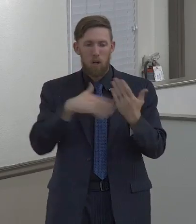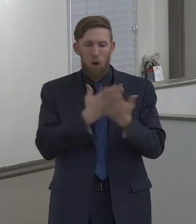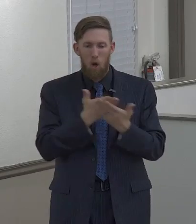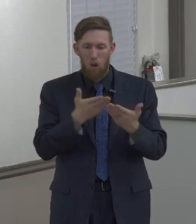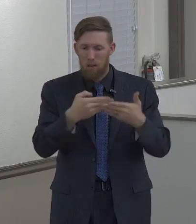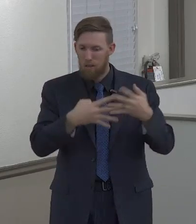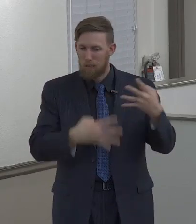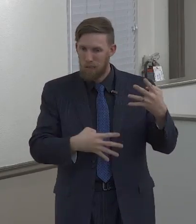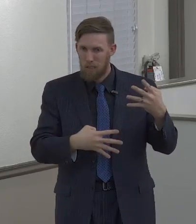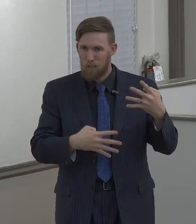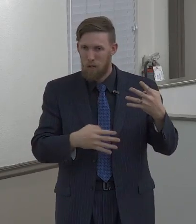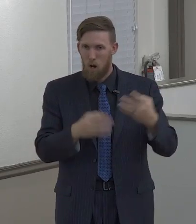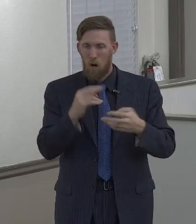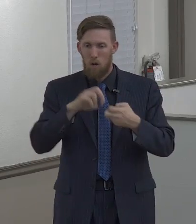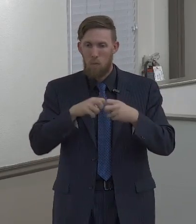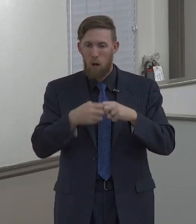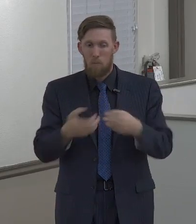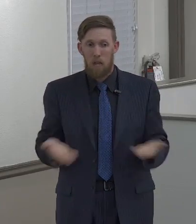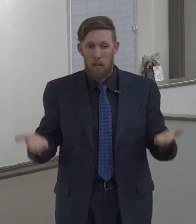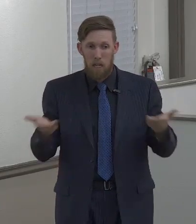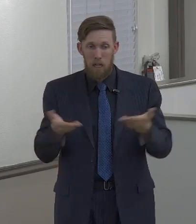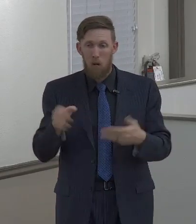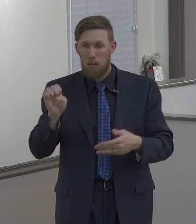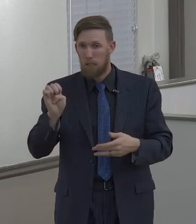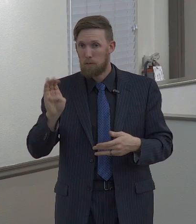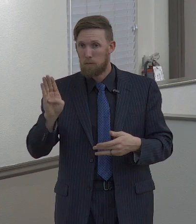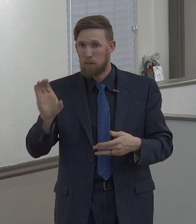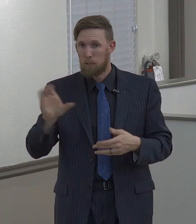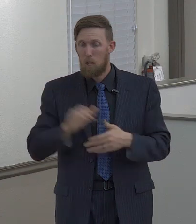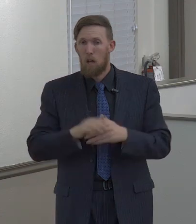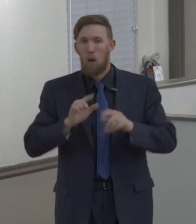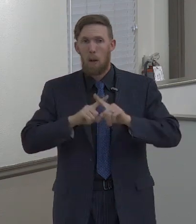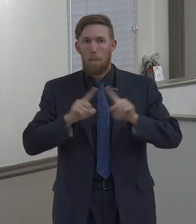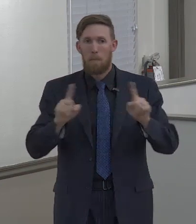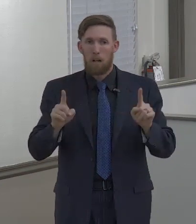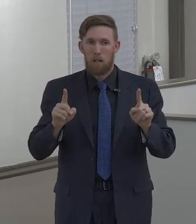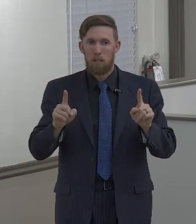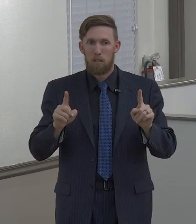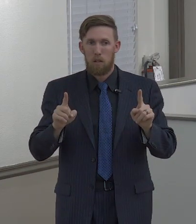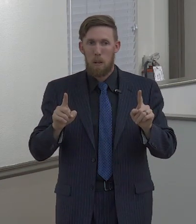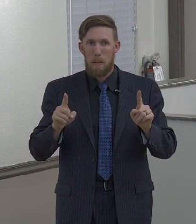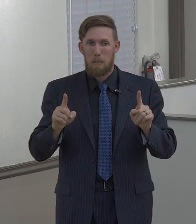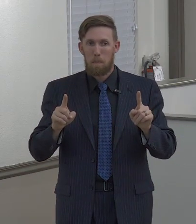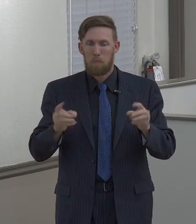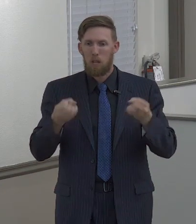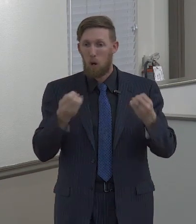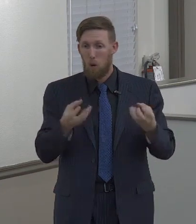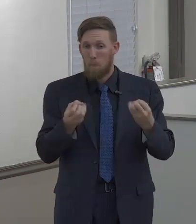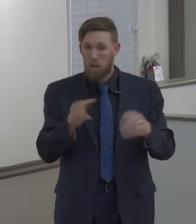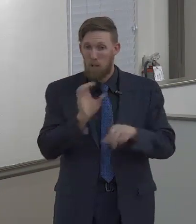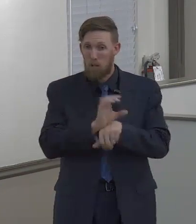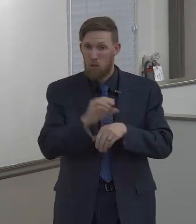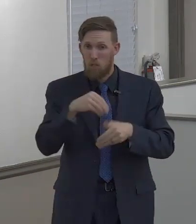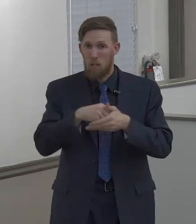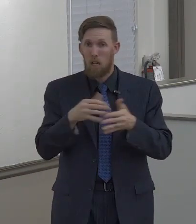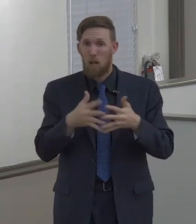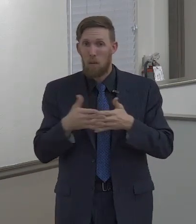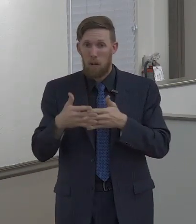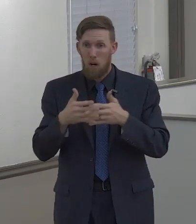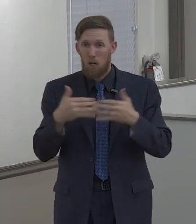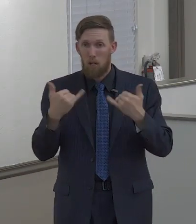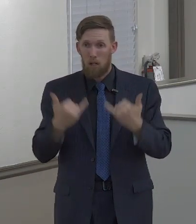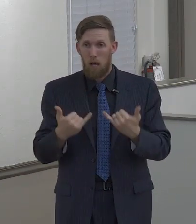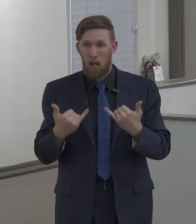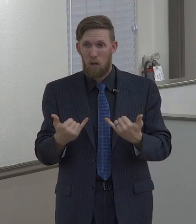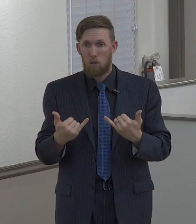at Elmwood Baptist Church. But the church that is in America today, the average church that is in America